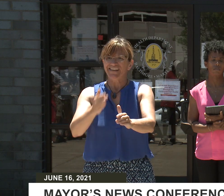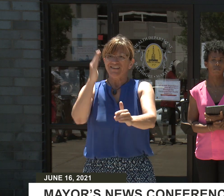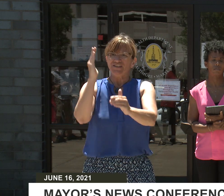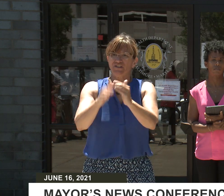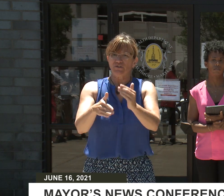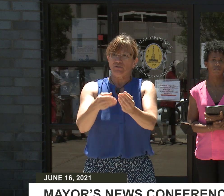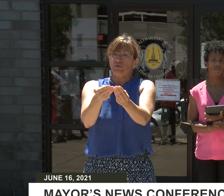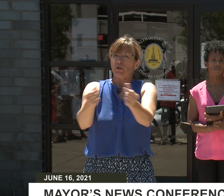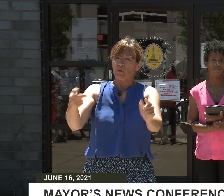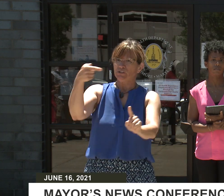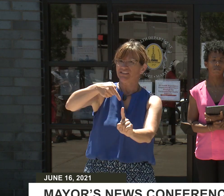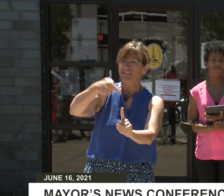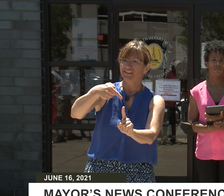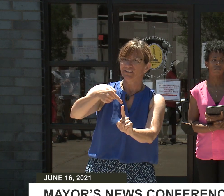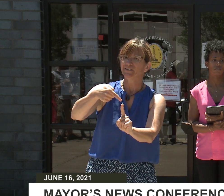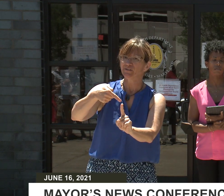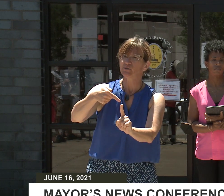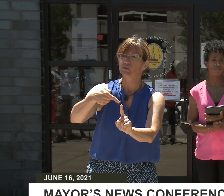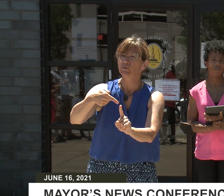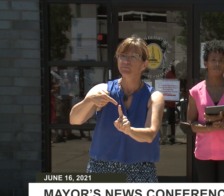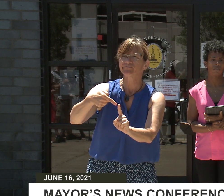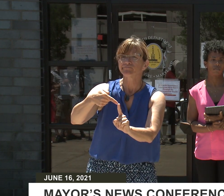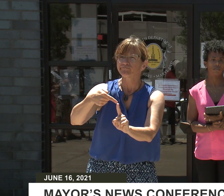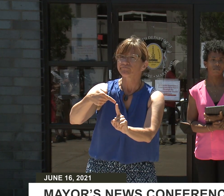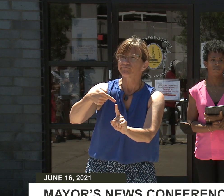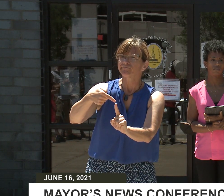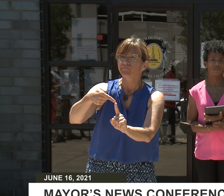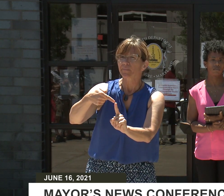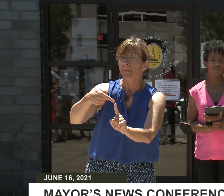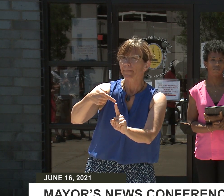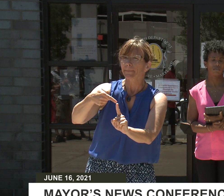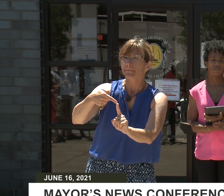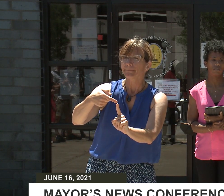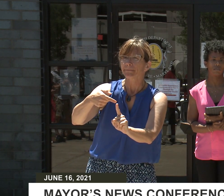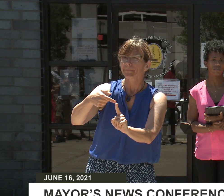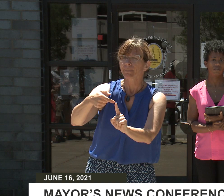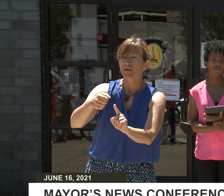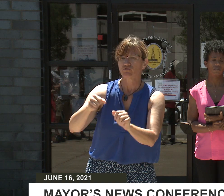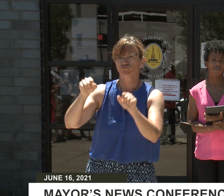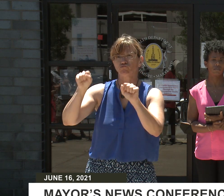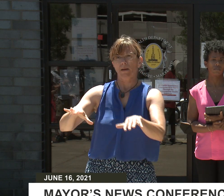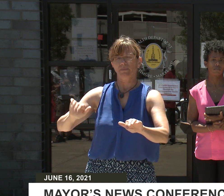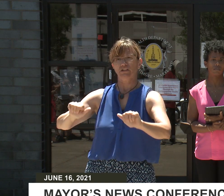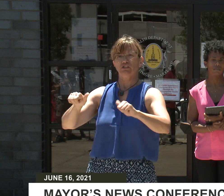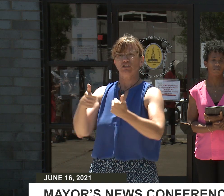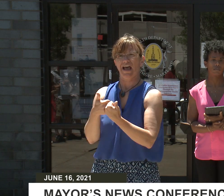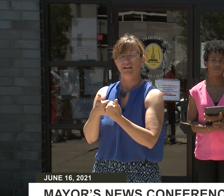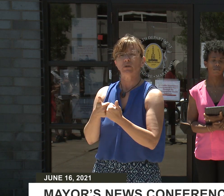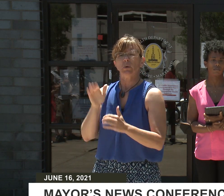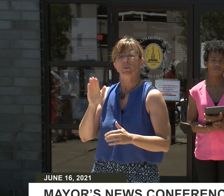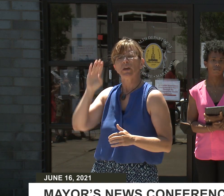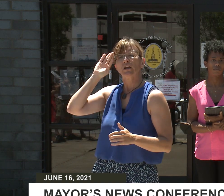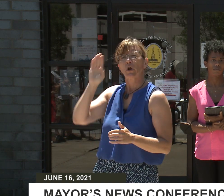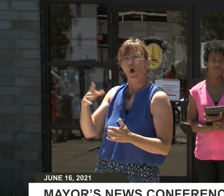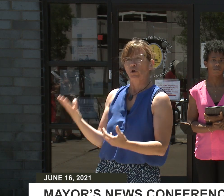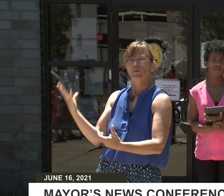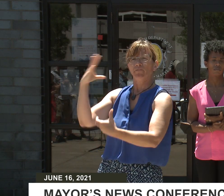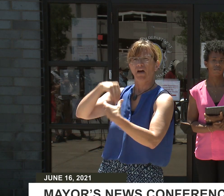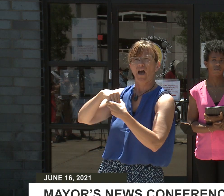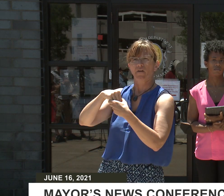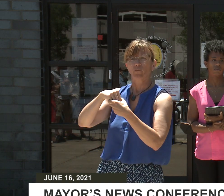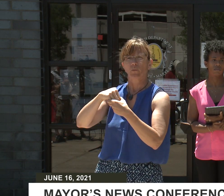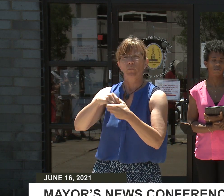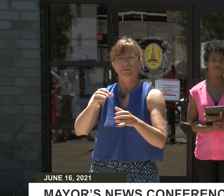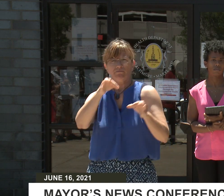takes a team, to overcome challenges, to build a better Baltimore, and I want to thank the health department and the entire team of Baltimore to